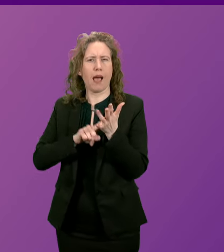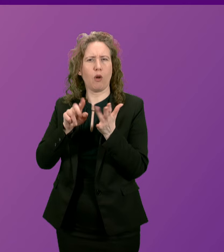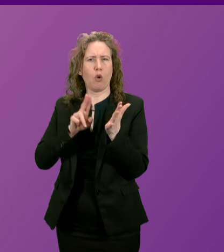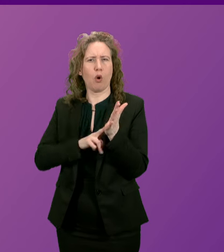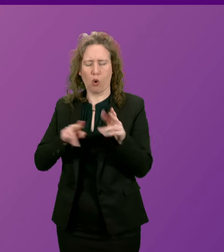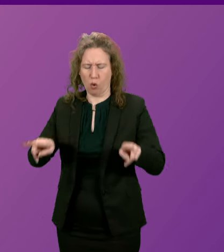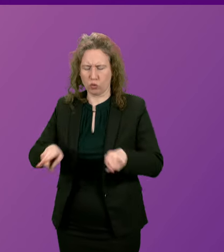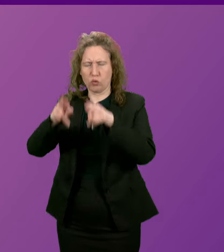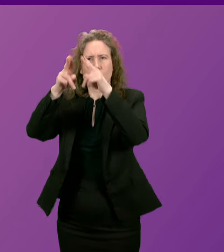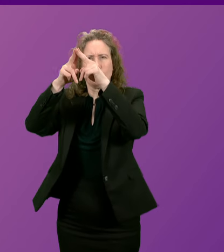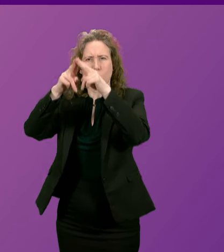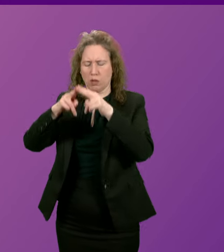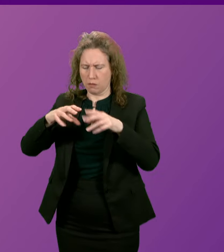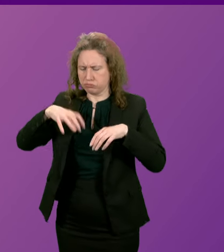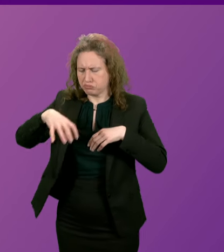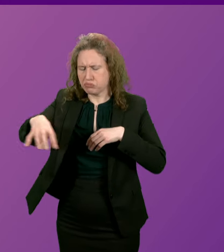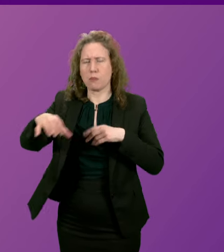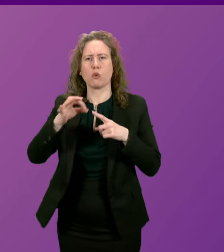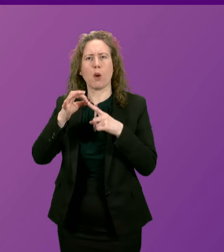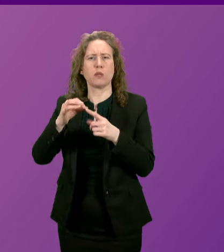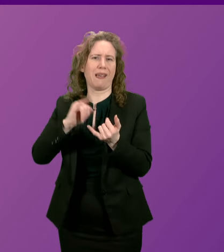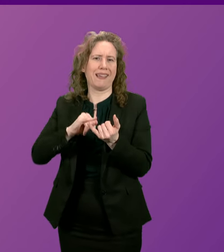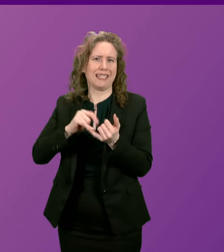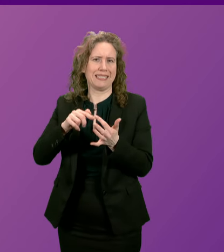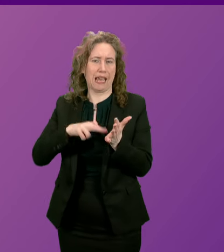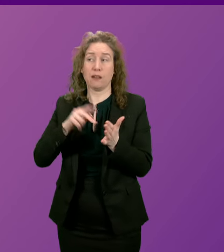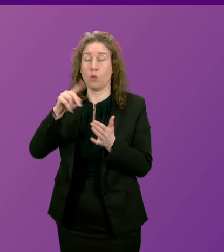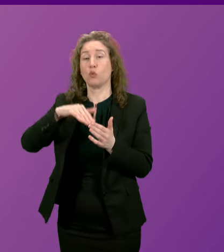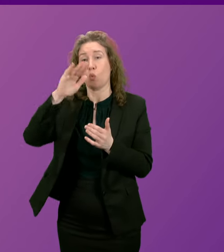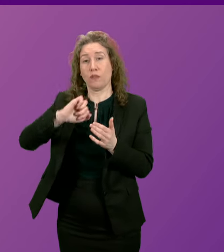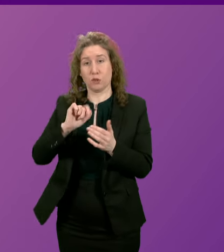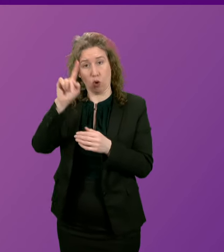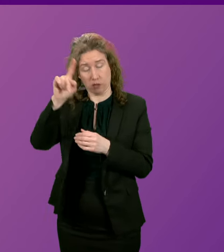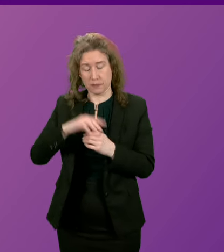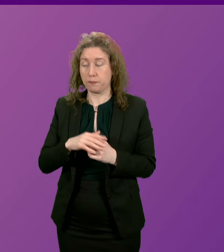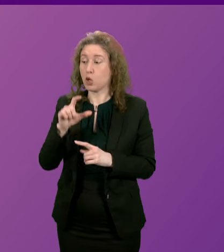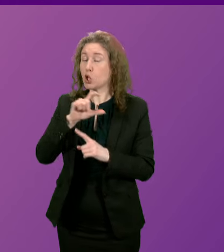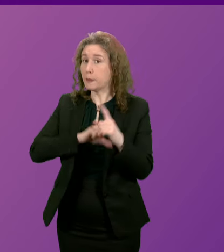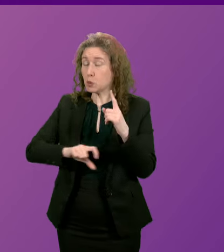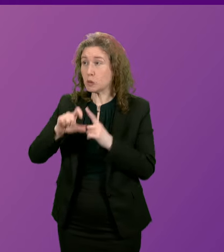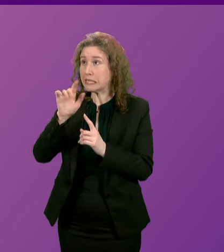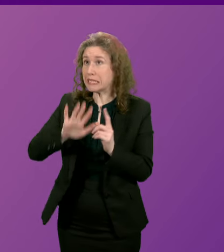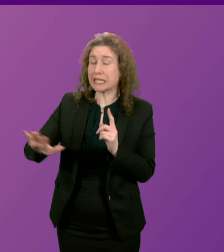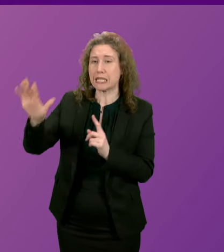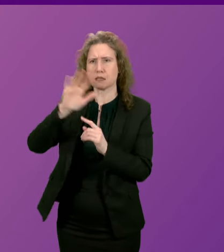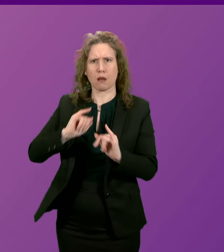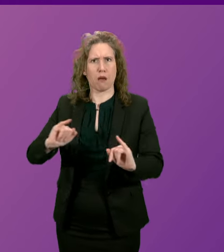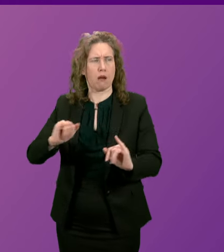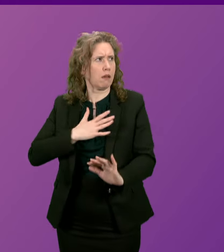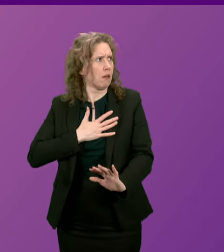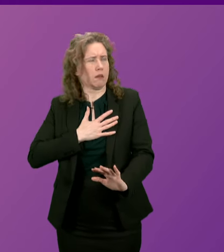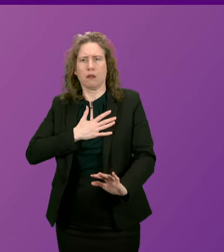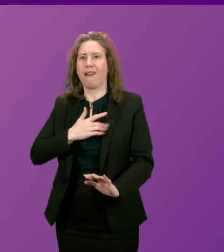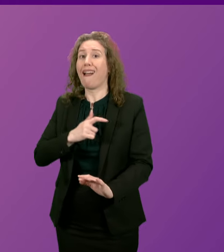by transmission operator SSEN for the north of Scotland communities are alarmed and anxious